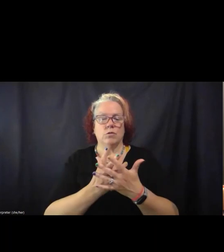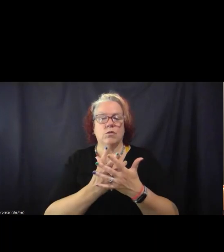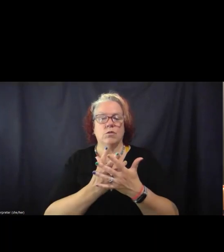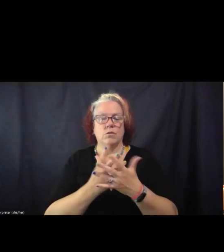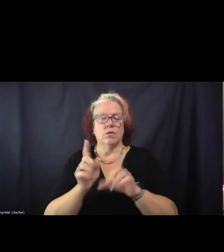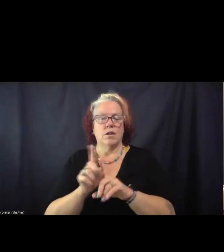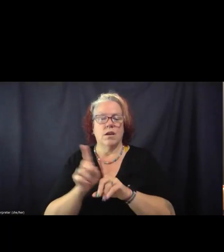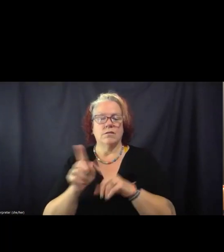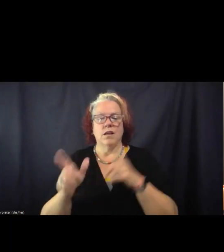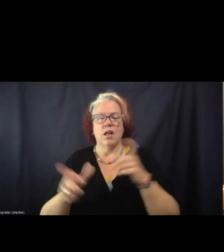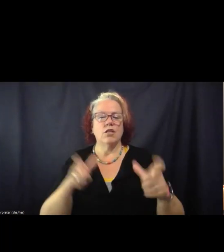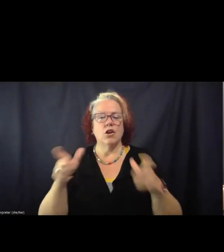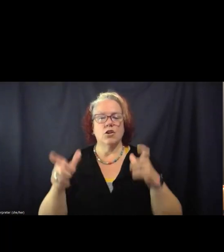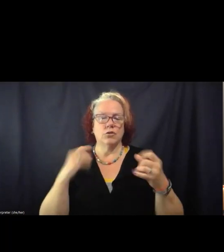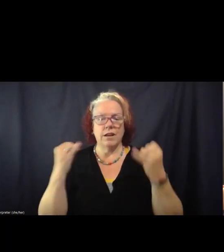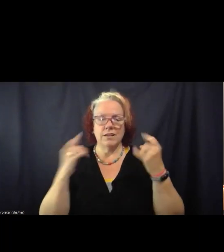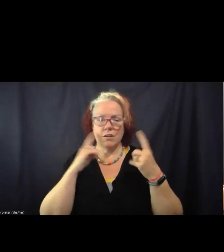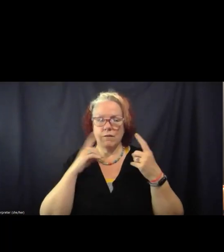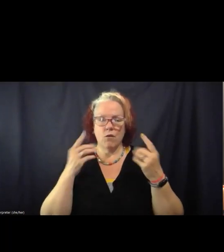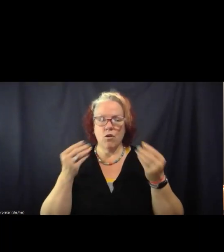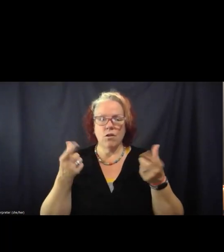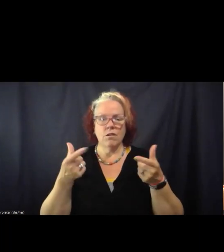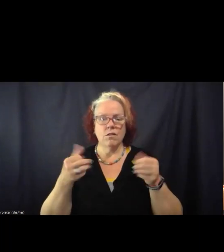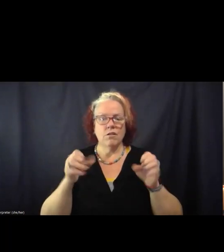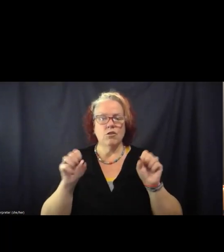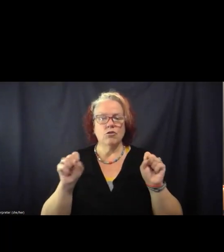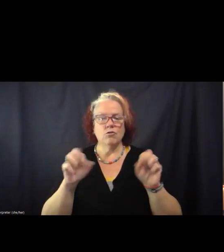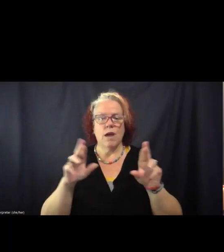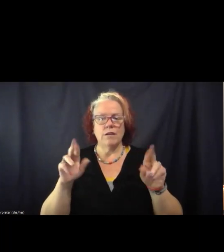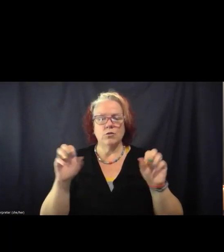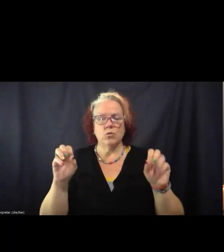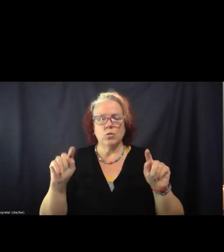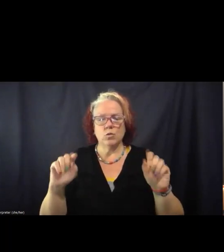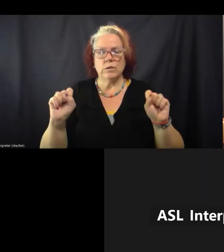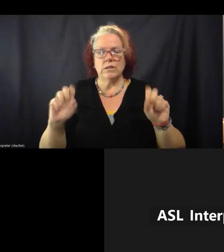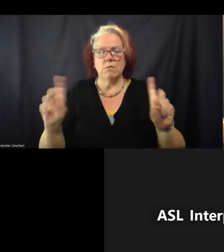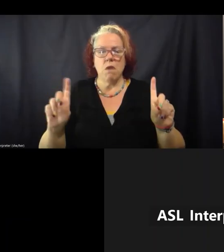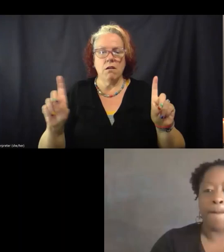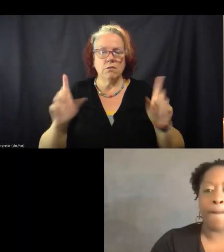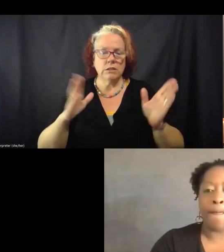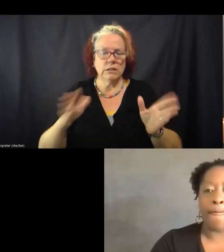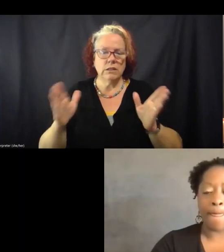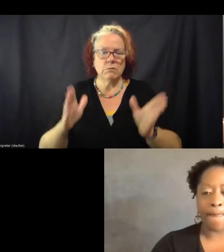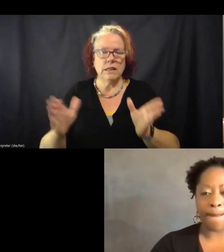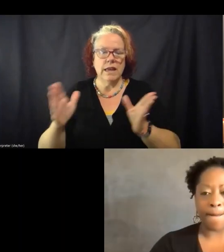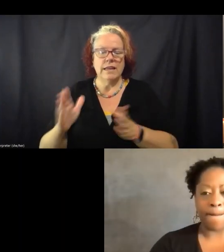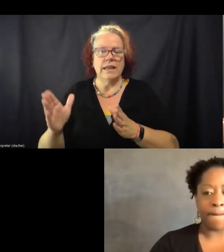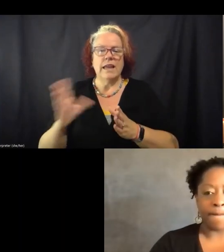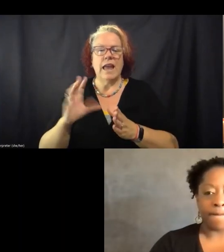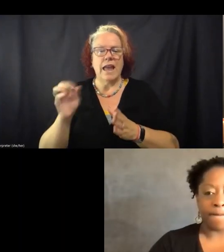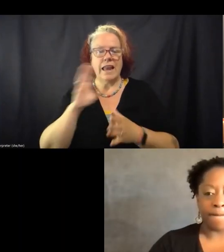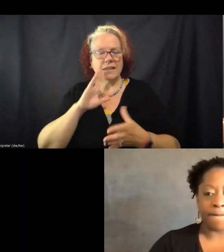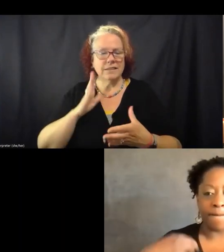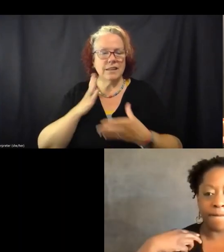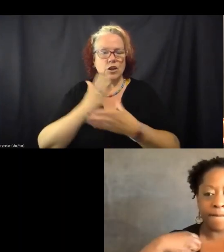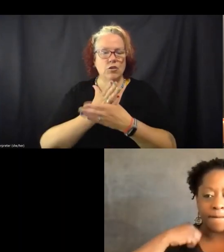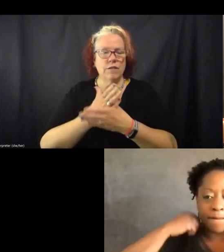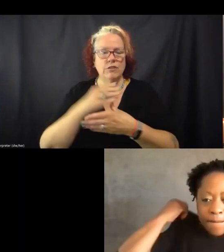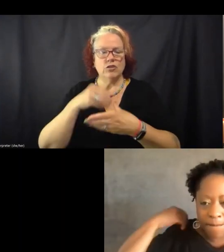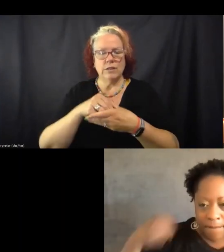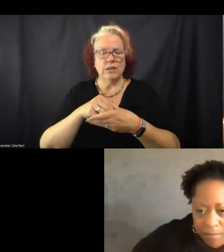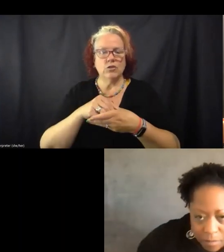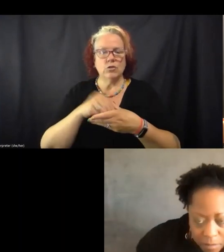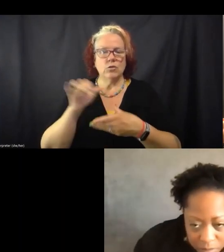claim for grassroots democracy and planning, and as an intervention into like the long